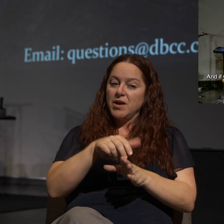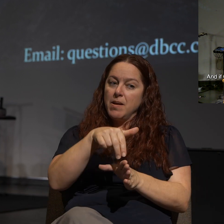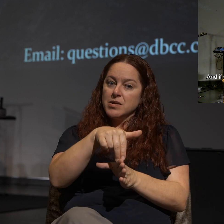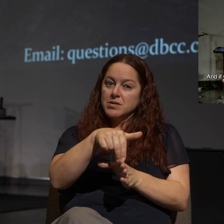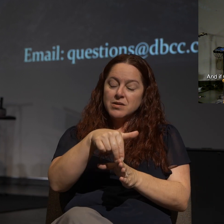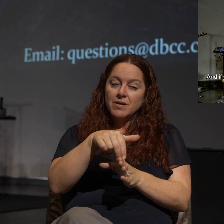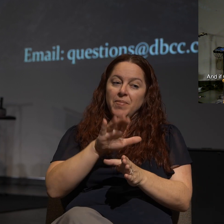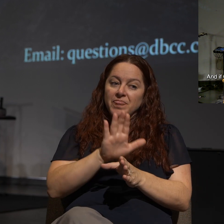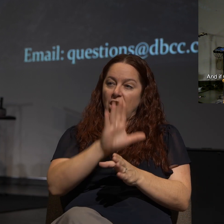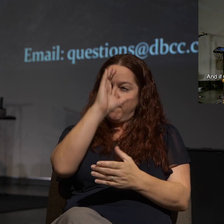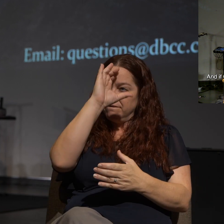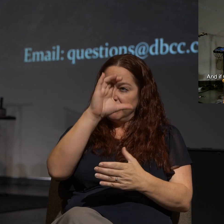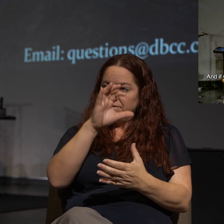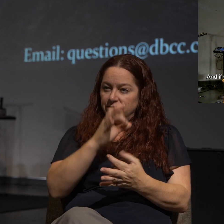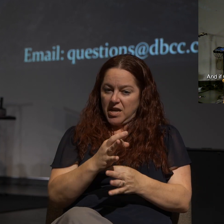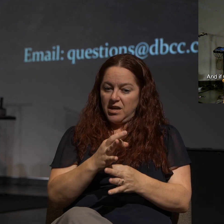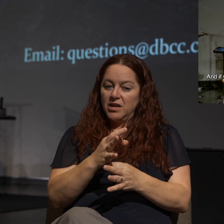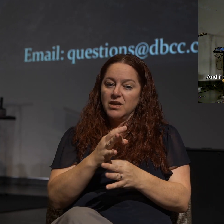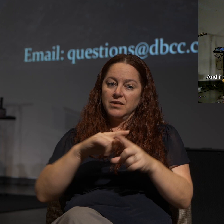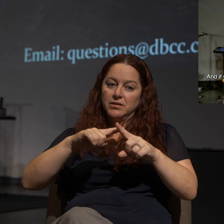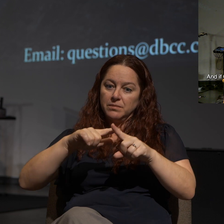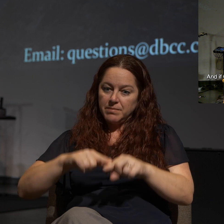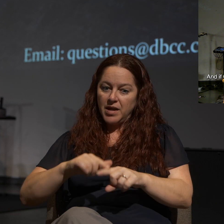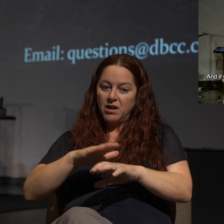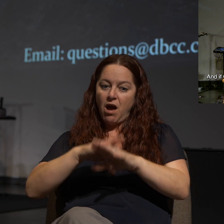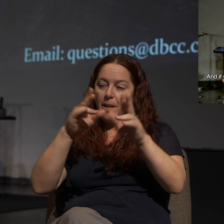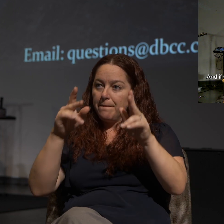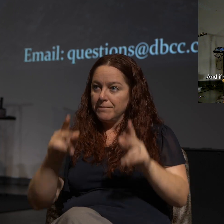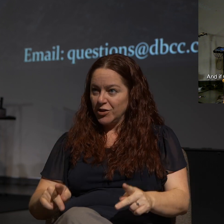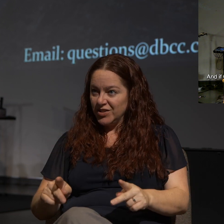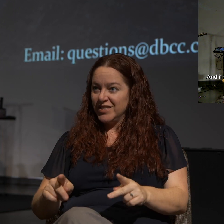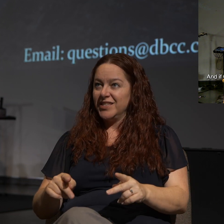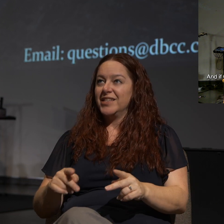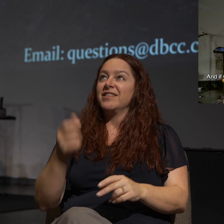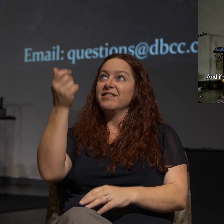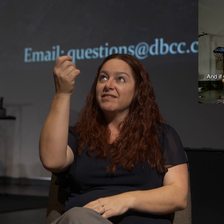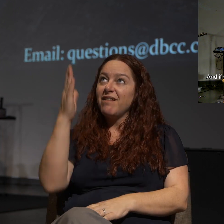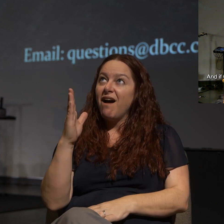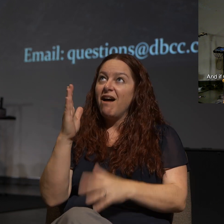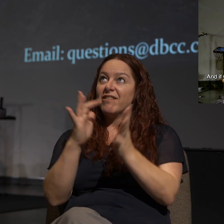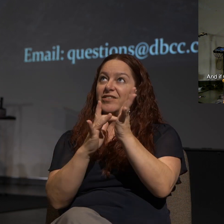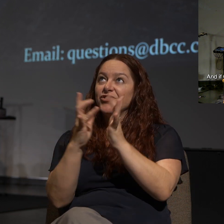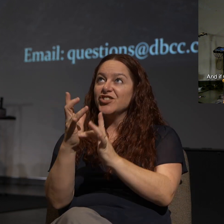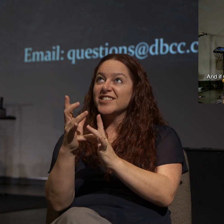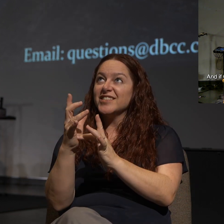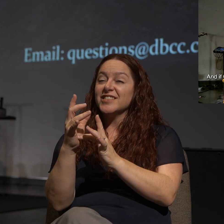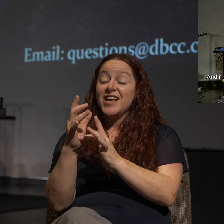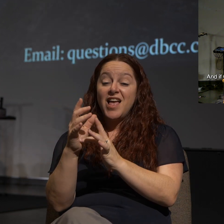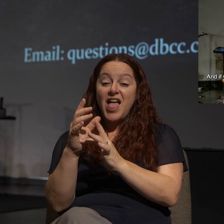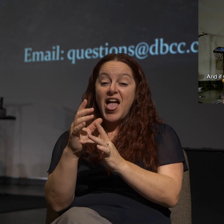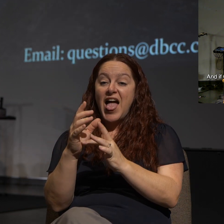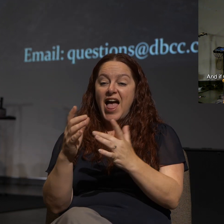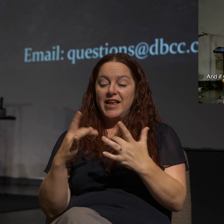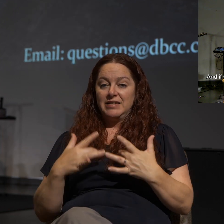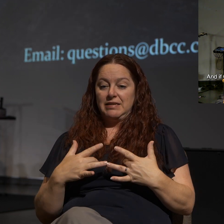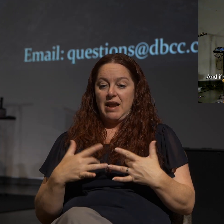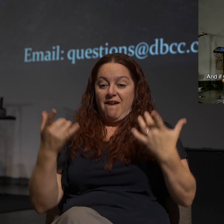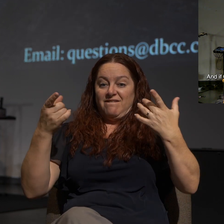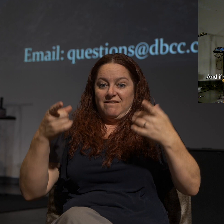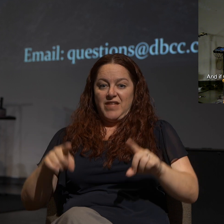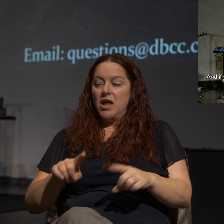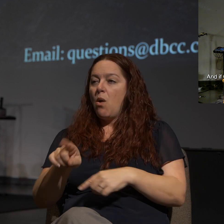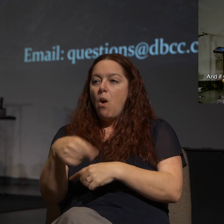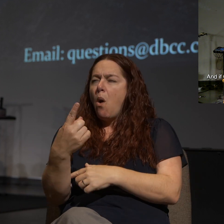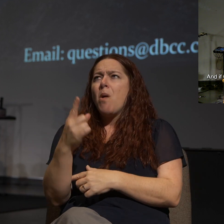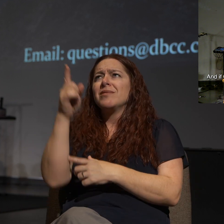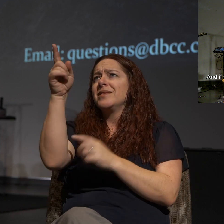faith on a person, the God-man Jesus, and the event that only He could do, raised from